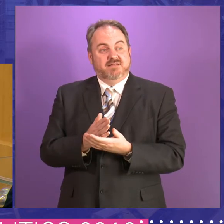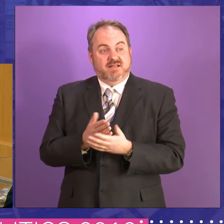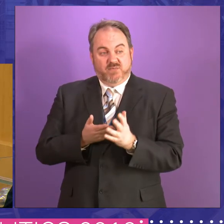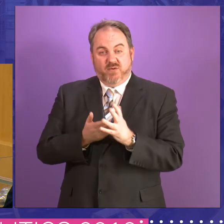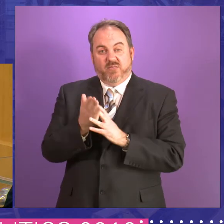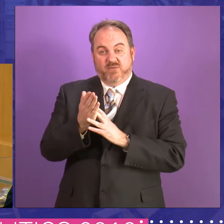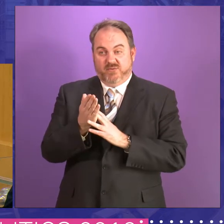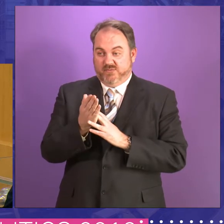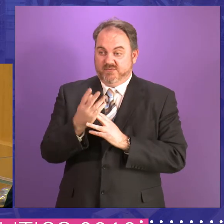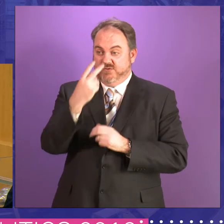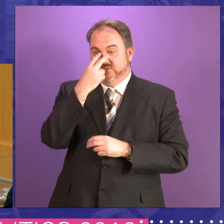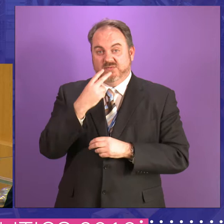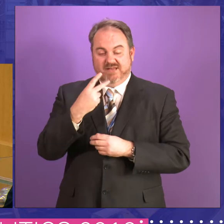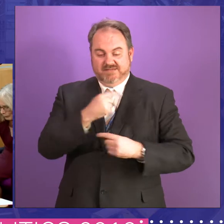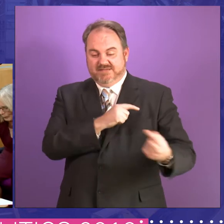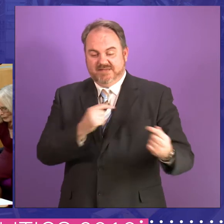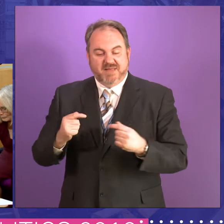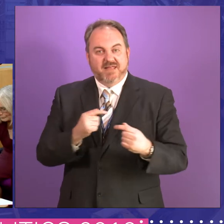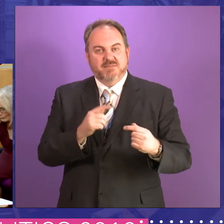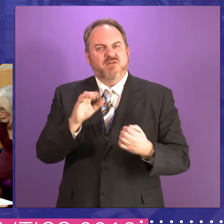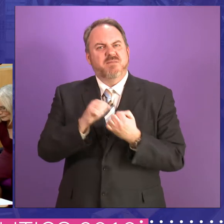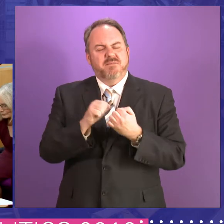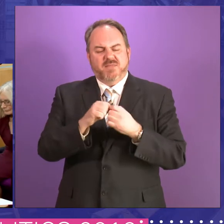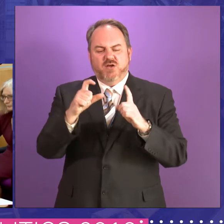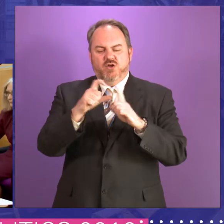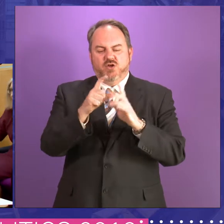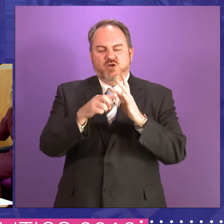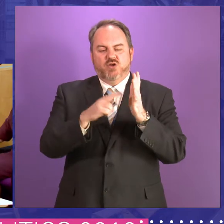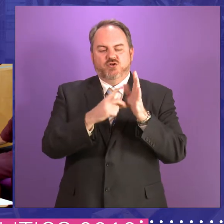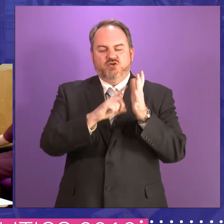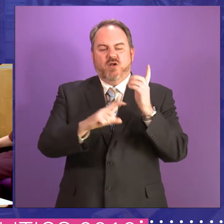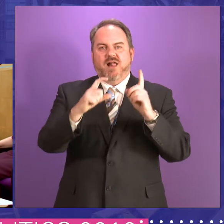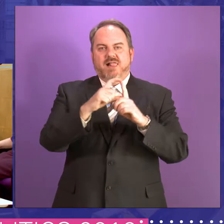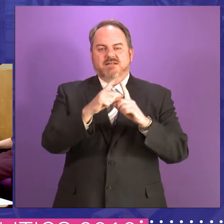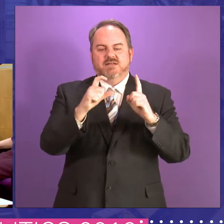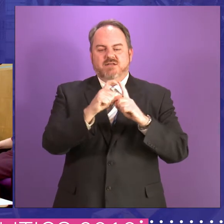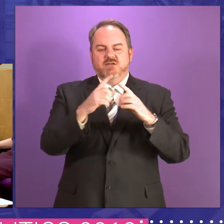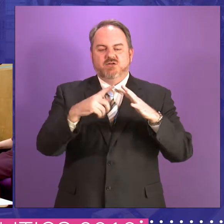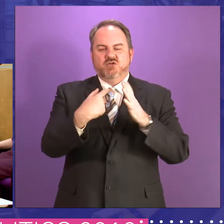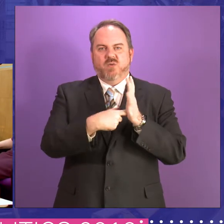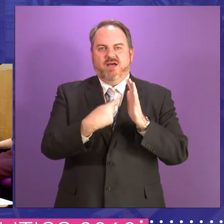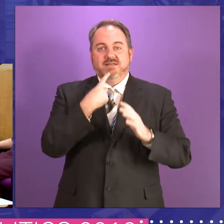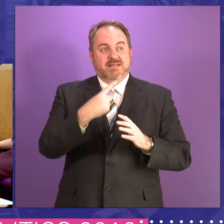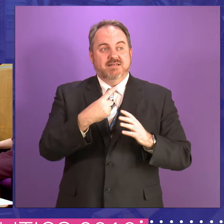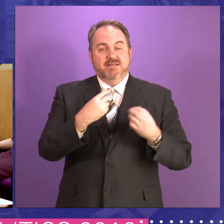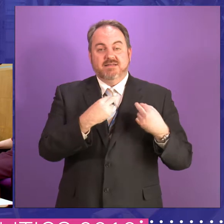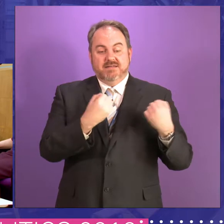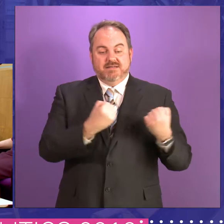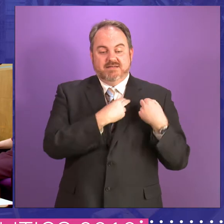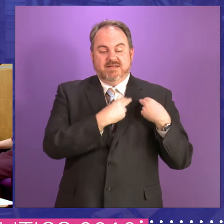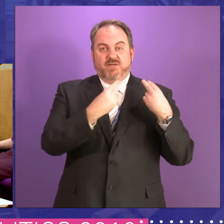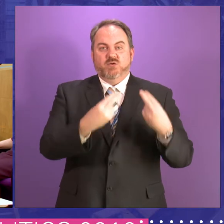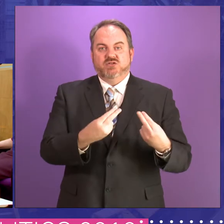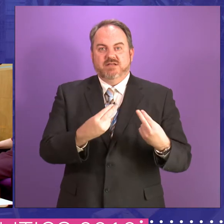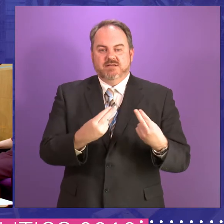goes on. But, um, as Donald Durer said in his wonderful opening speech, devolution is not an event. It's a